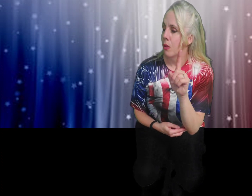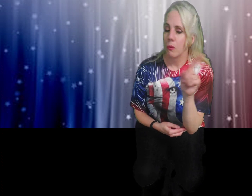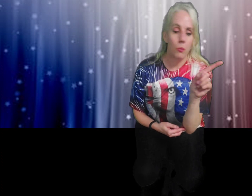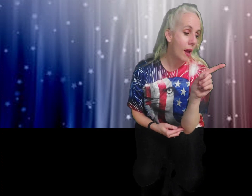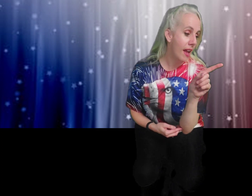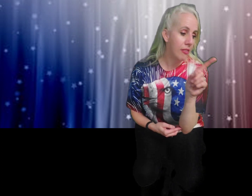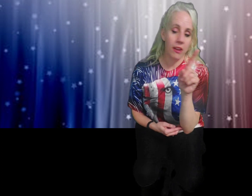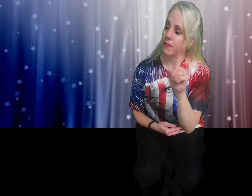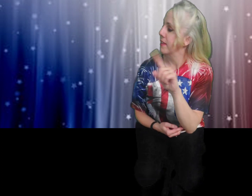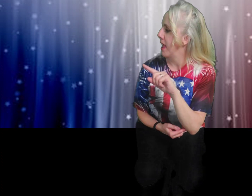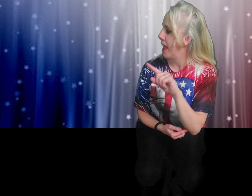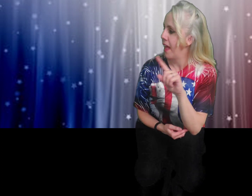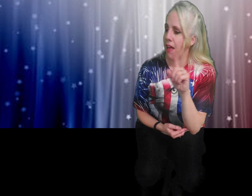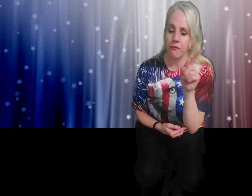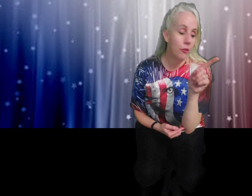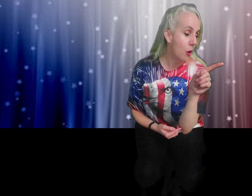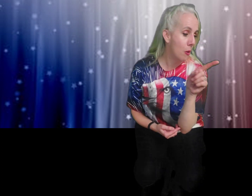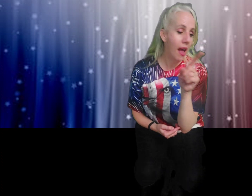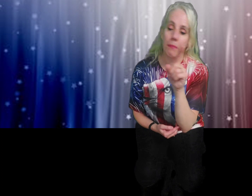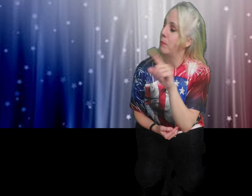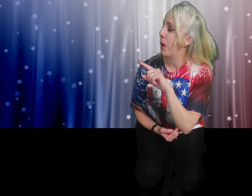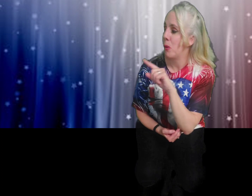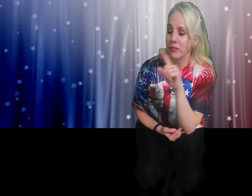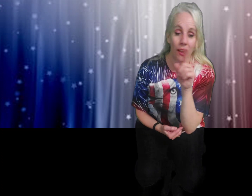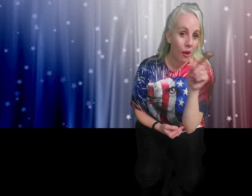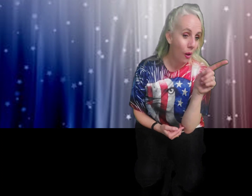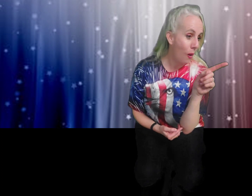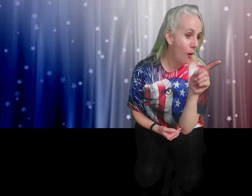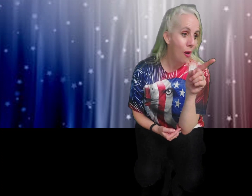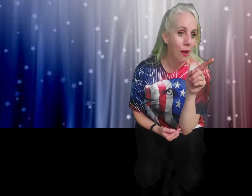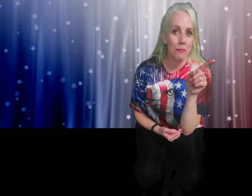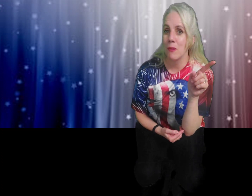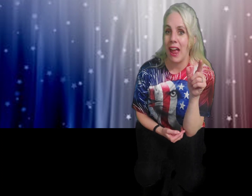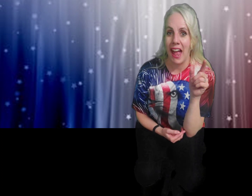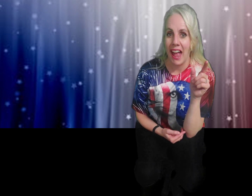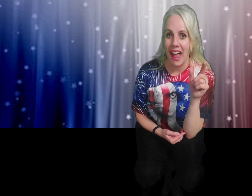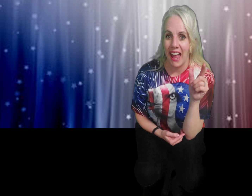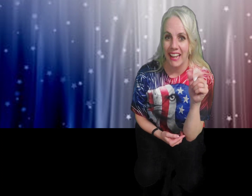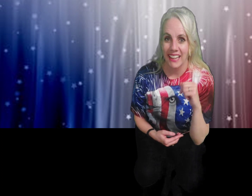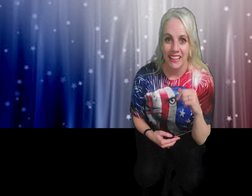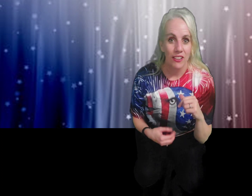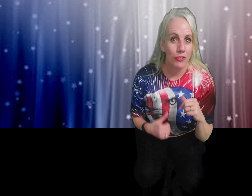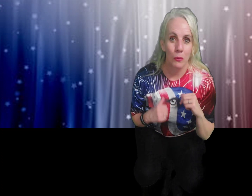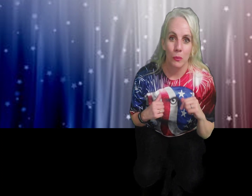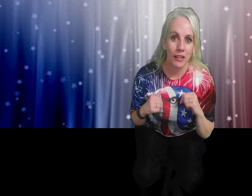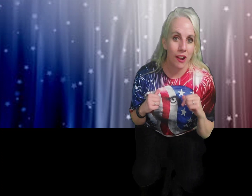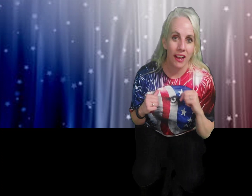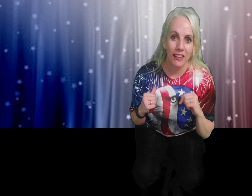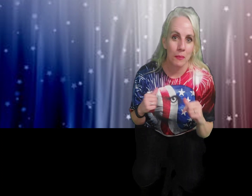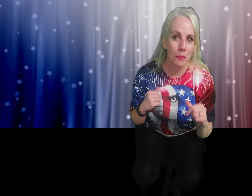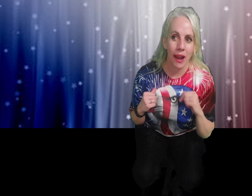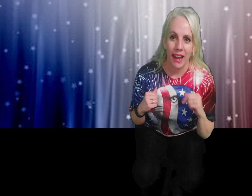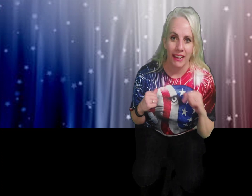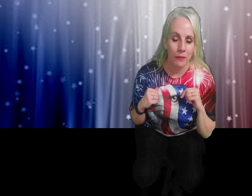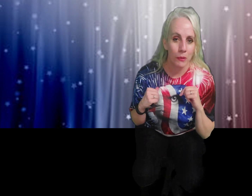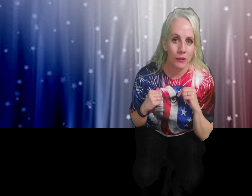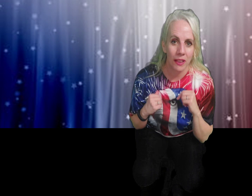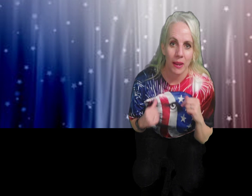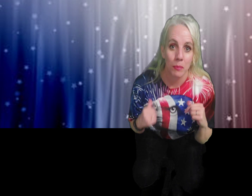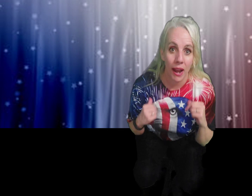Where there's never a boast or brag. So, we're not going to brag. We don't like